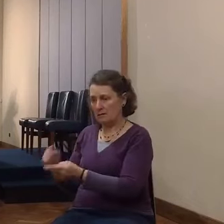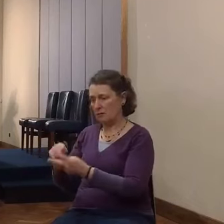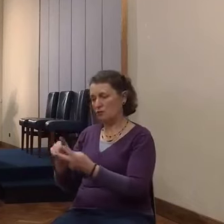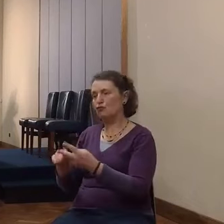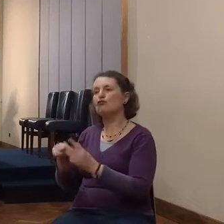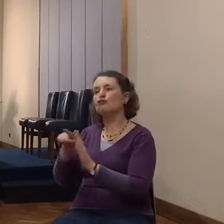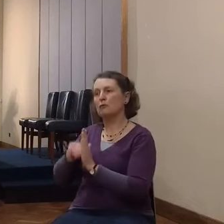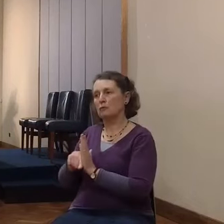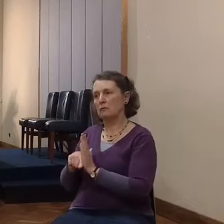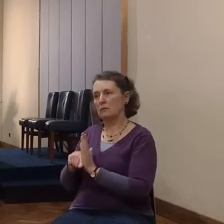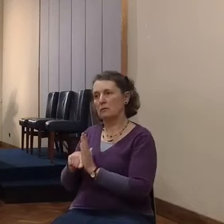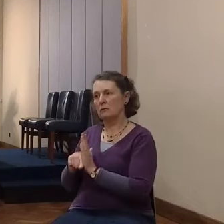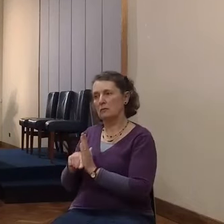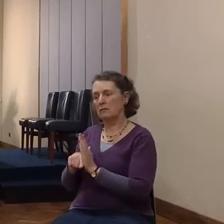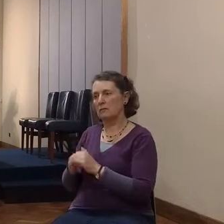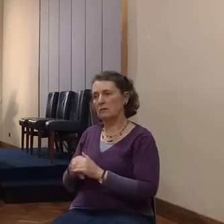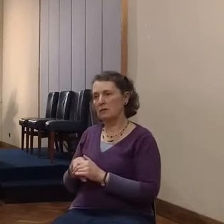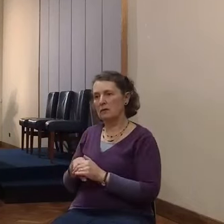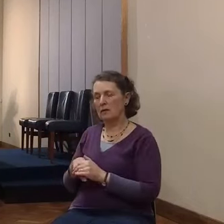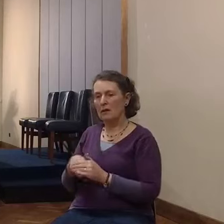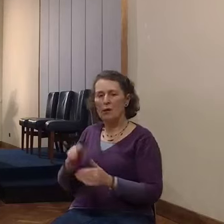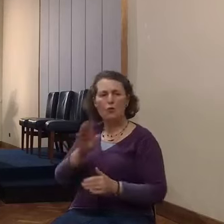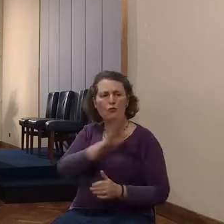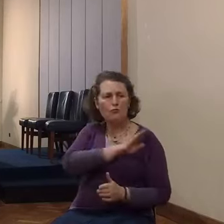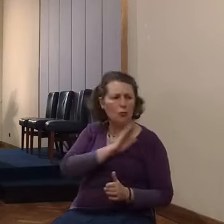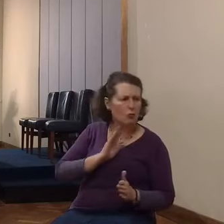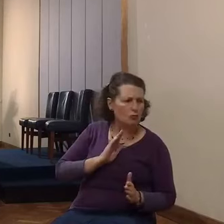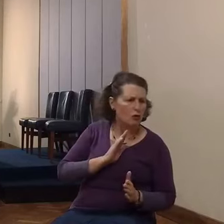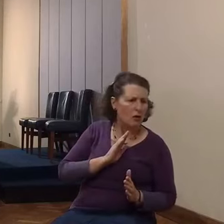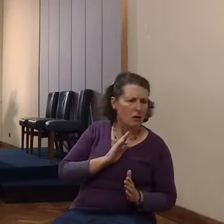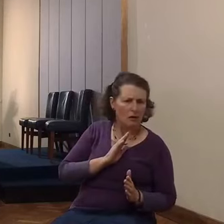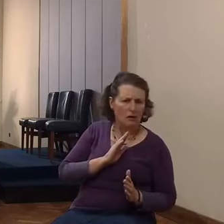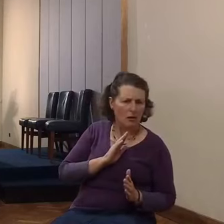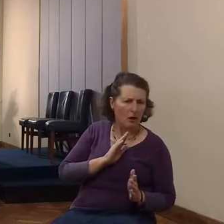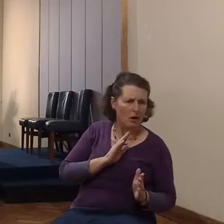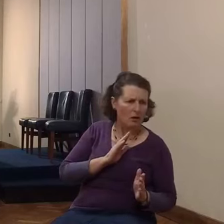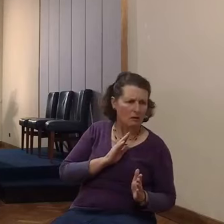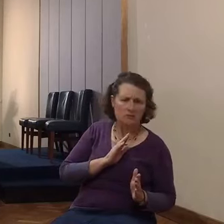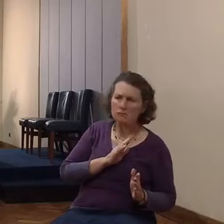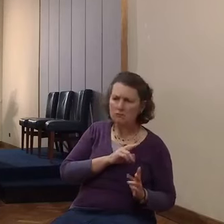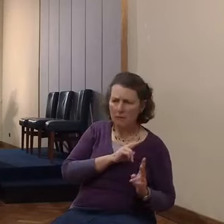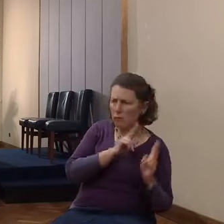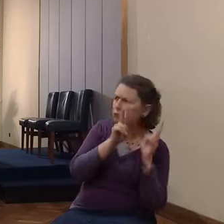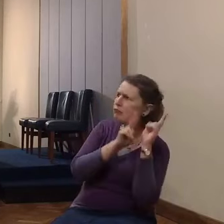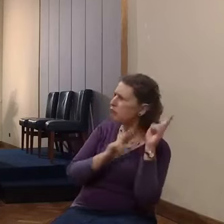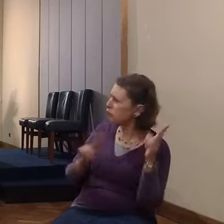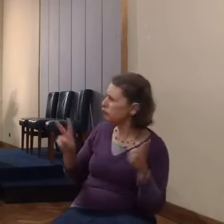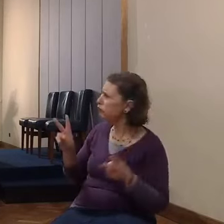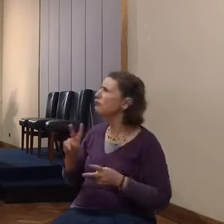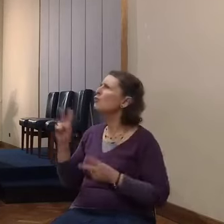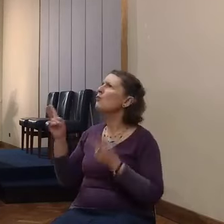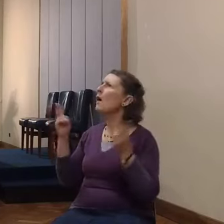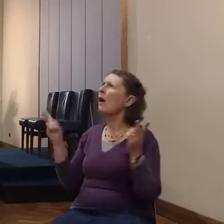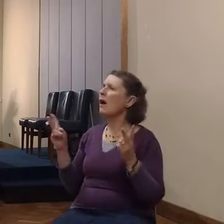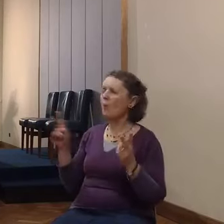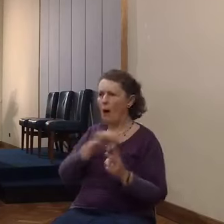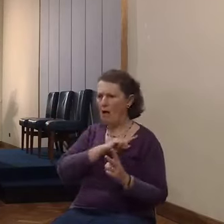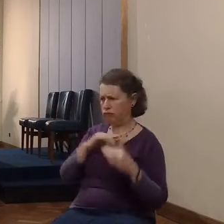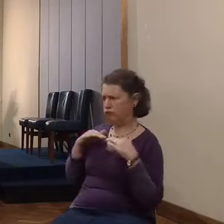look for scarlet cords hanging from any number of houses, and they couldn't be responsible for wonders.